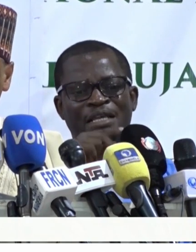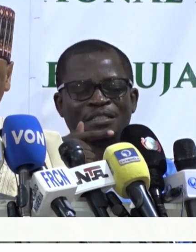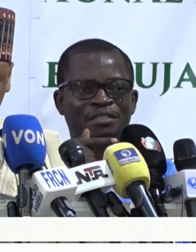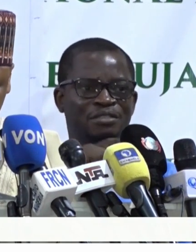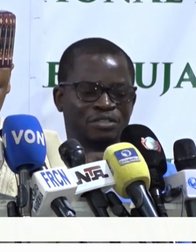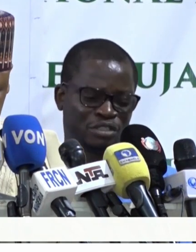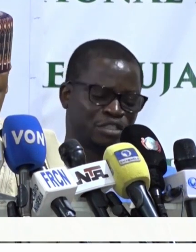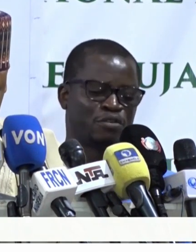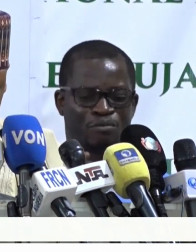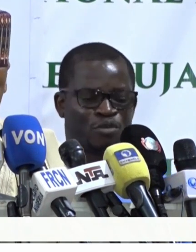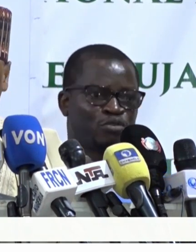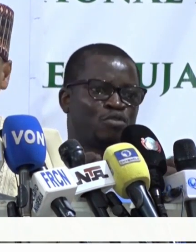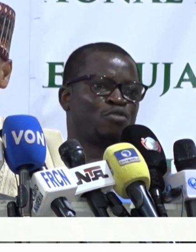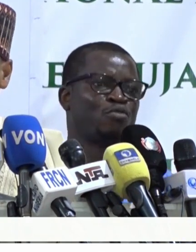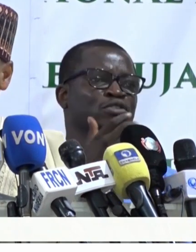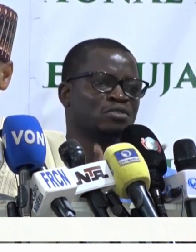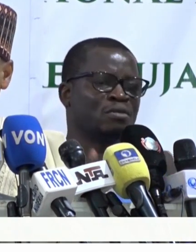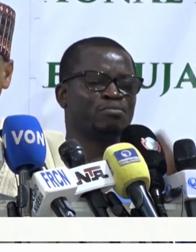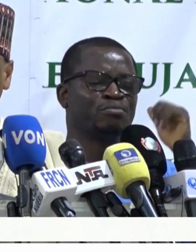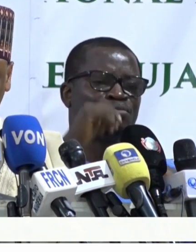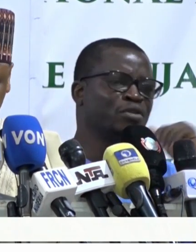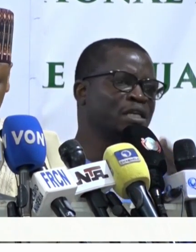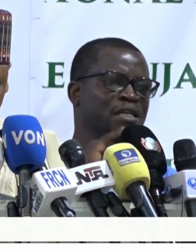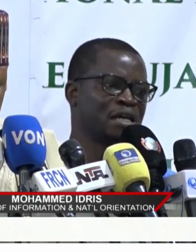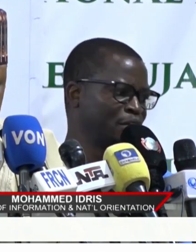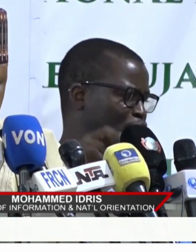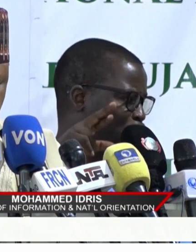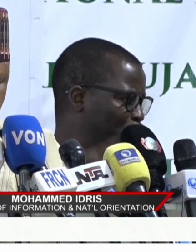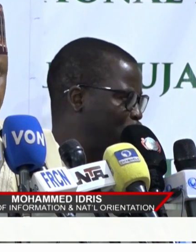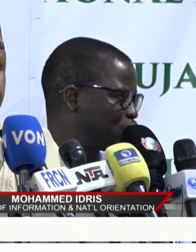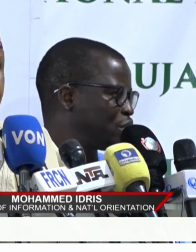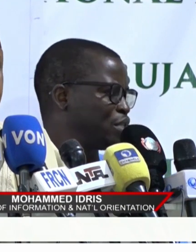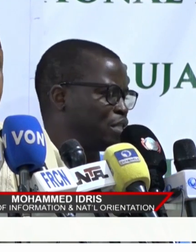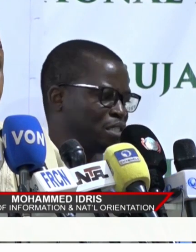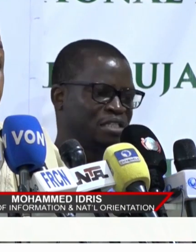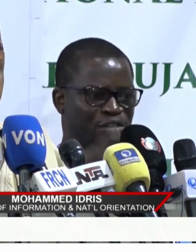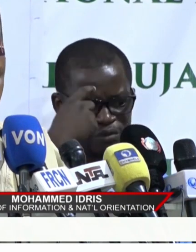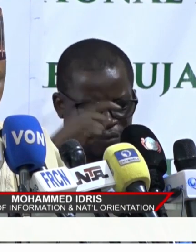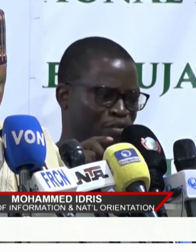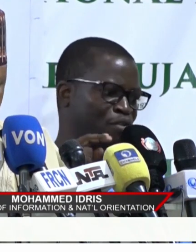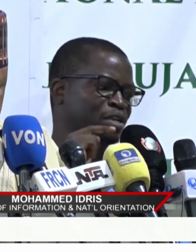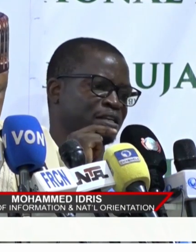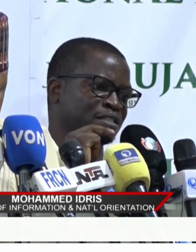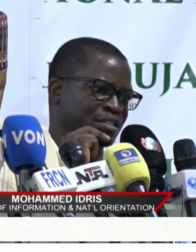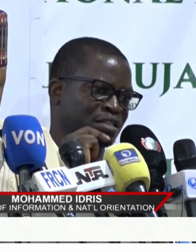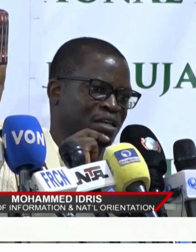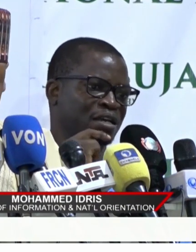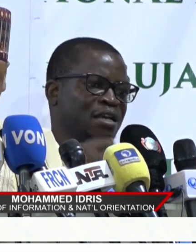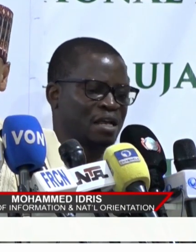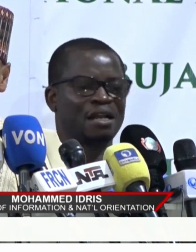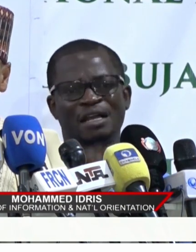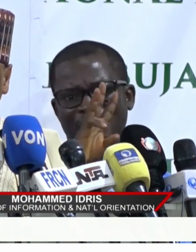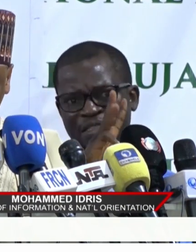associated infrastructure is reducing transportation costs for Nigerians up to 60%,